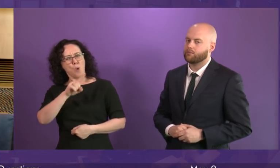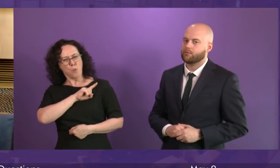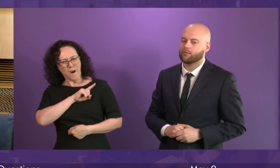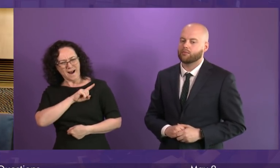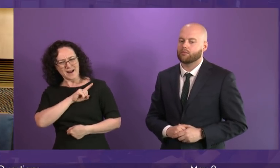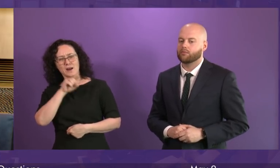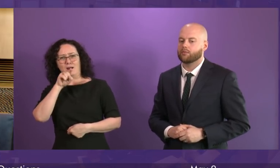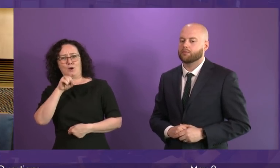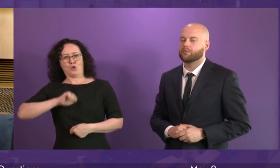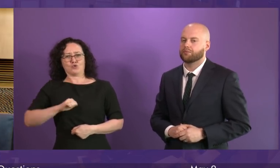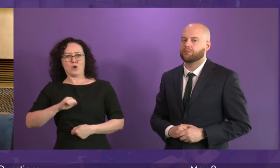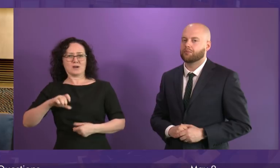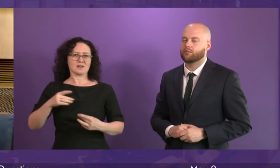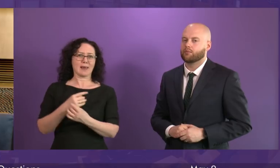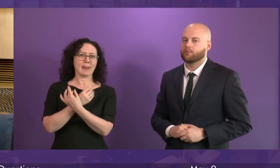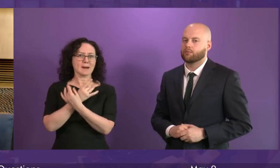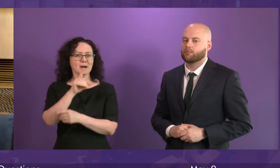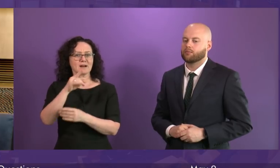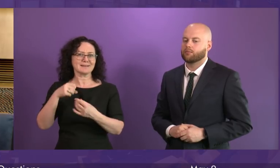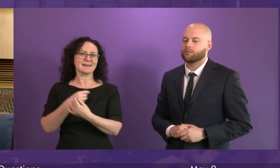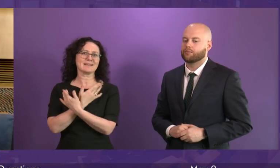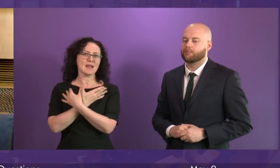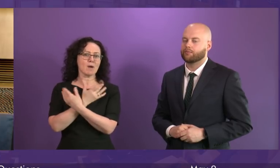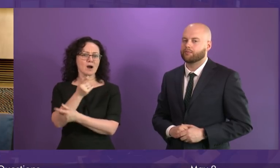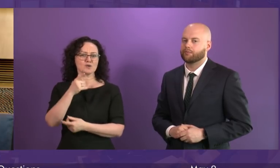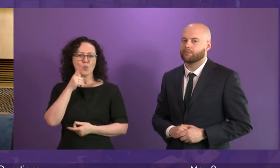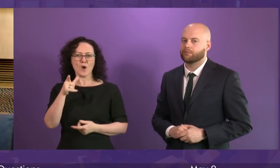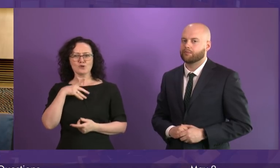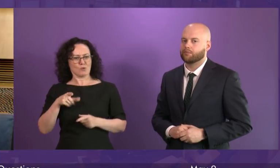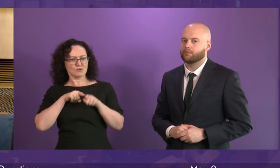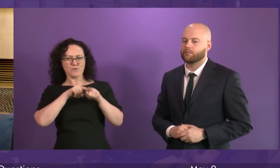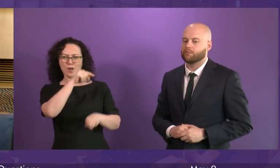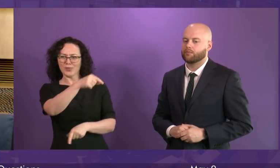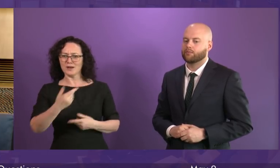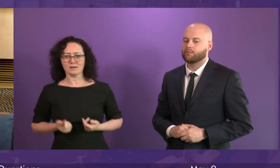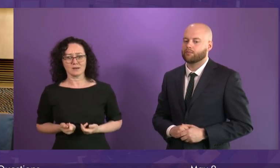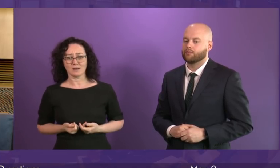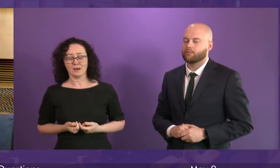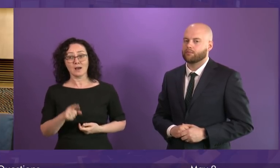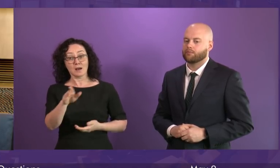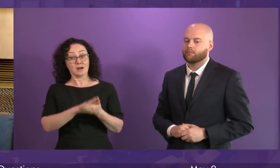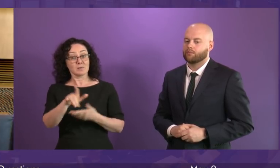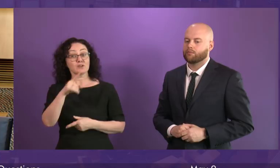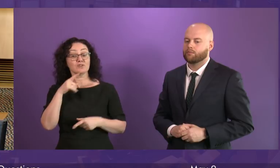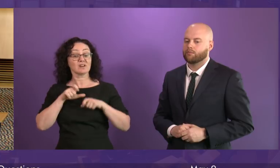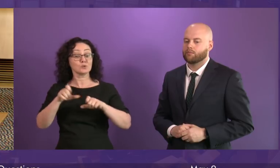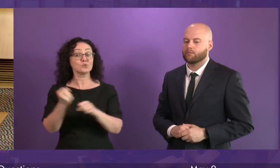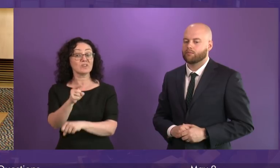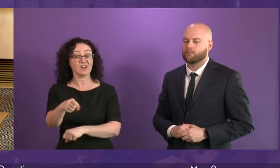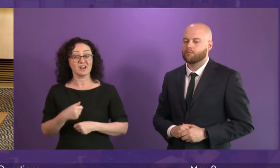Democrats want to do that to the Scottish Budget? If they keep taking positions like that they'll keep languishing in the opinion polls.